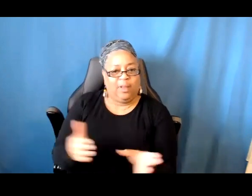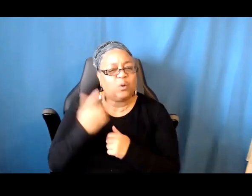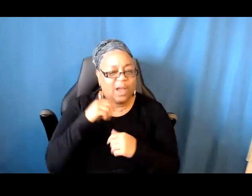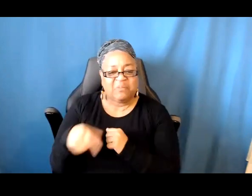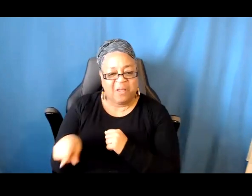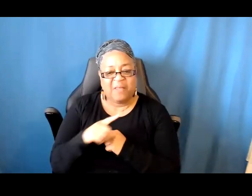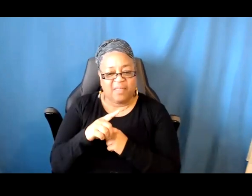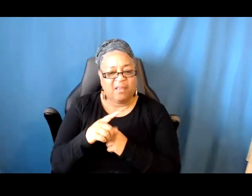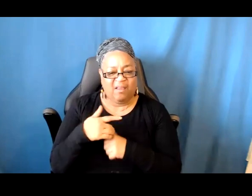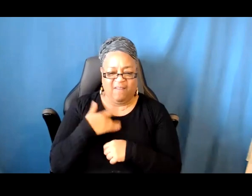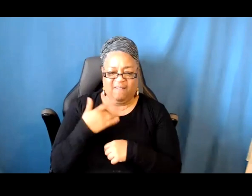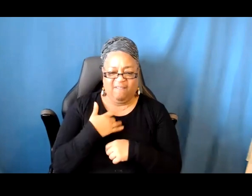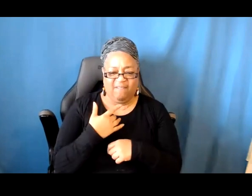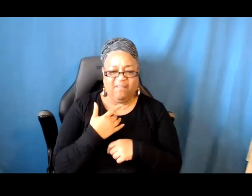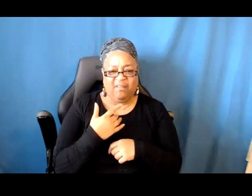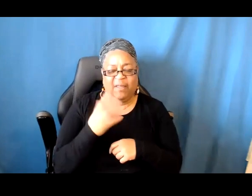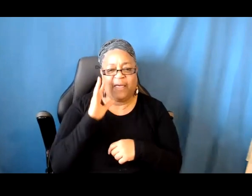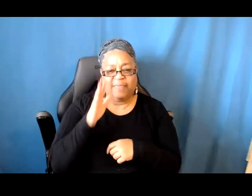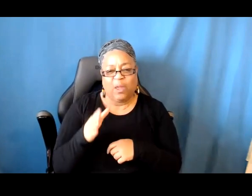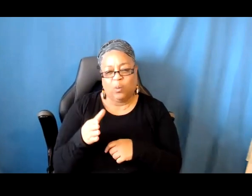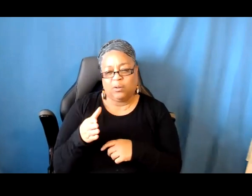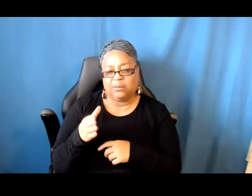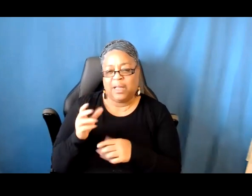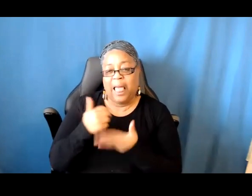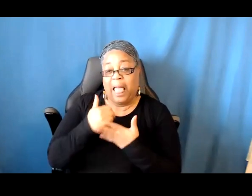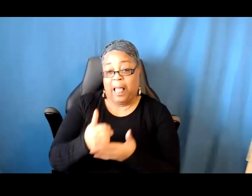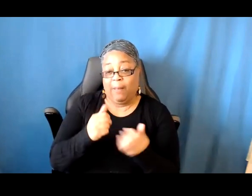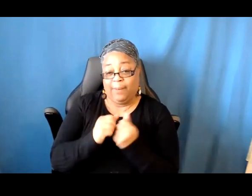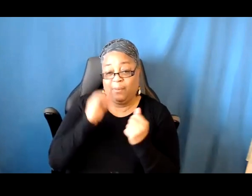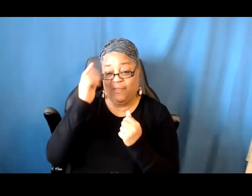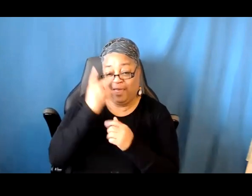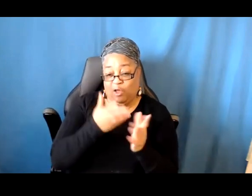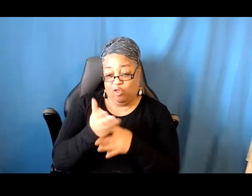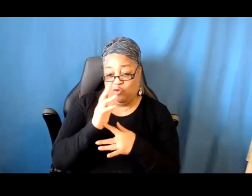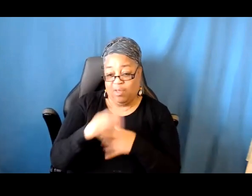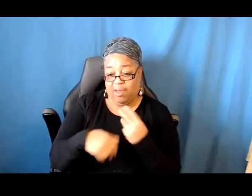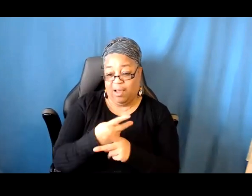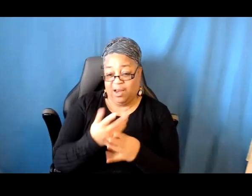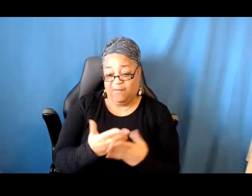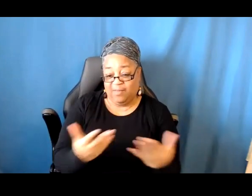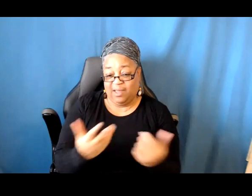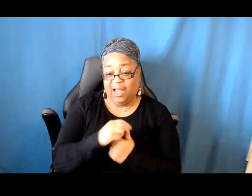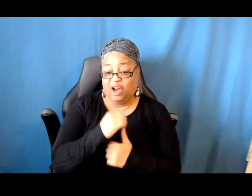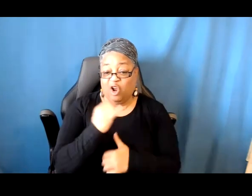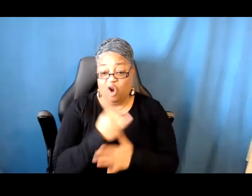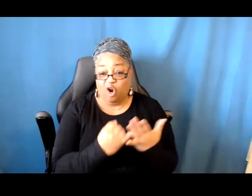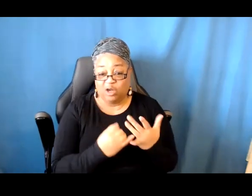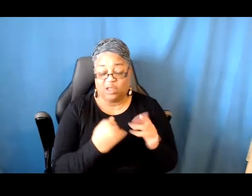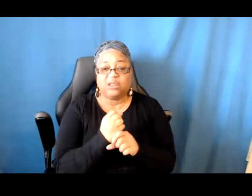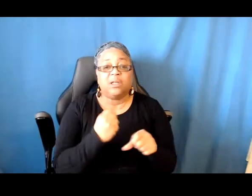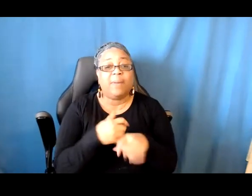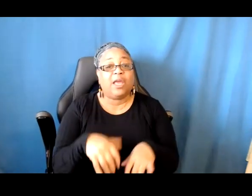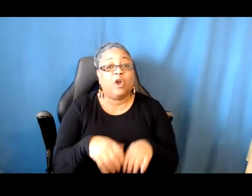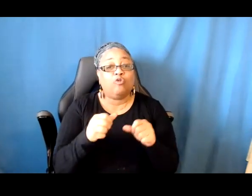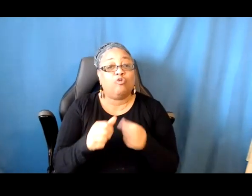We also know that lots of artists, especially artists who are making risk-taking work, have legal questions come up around their work, things that have to do with free